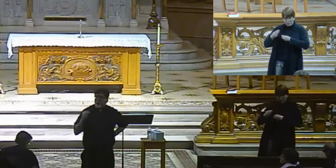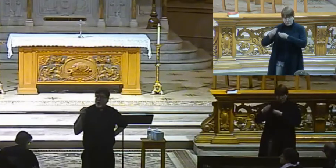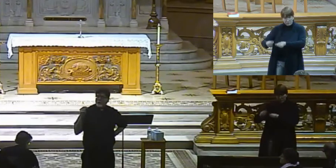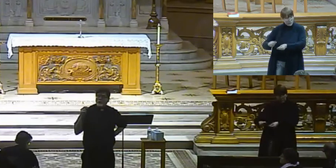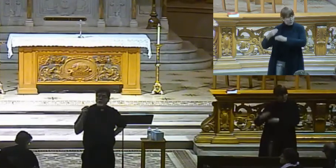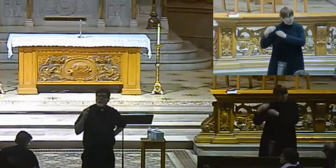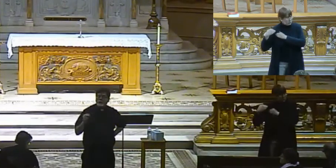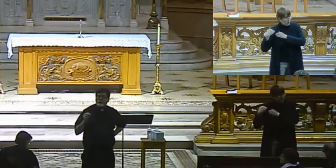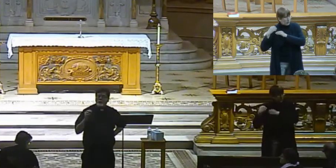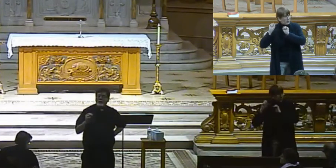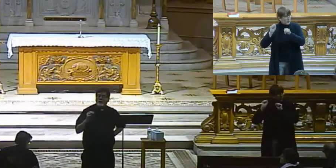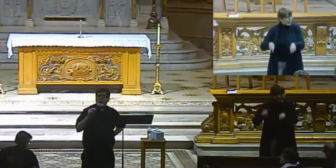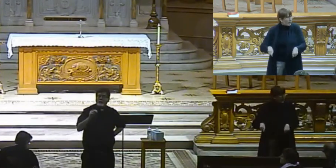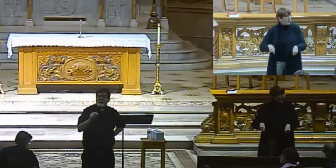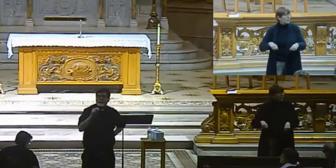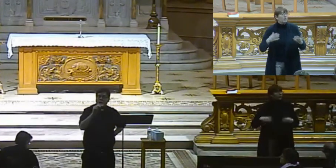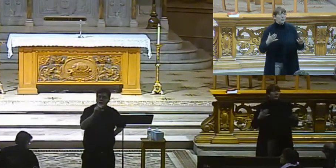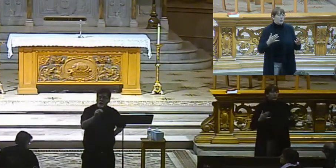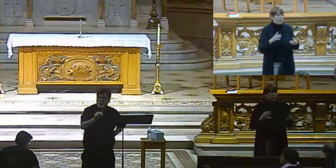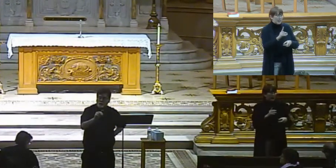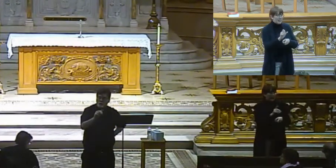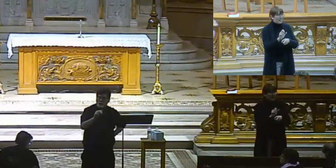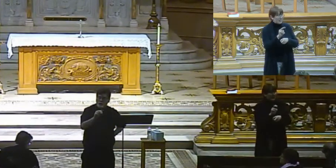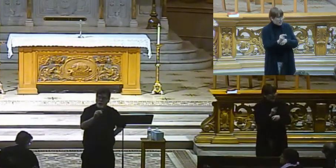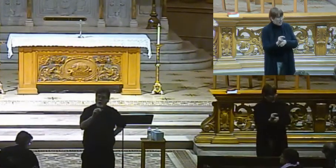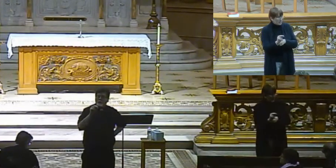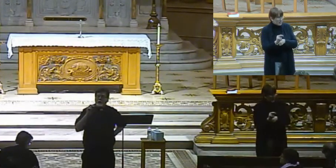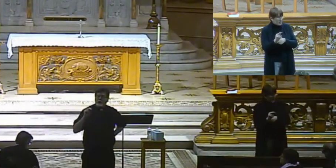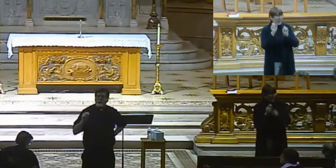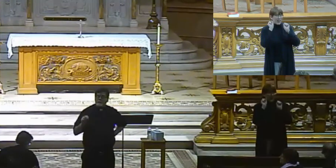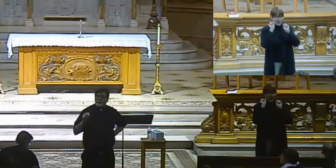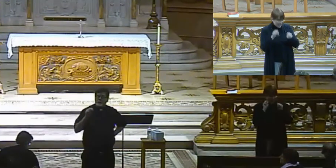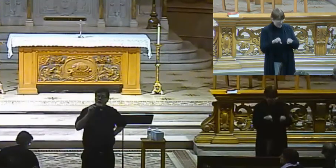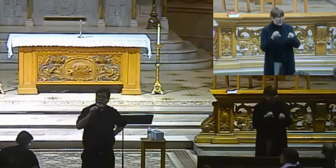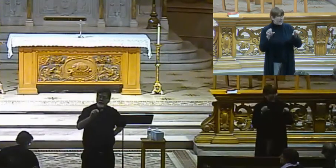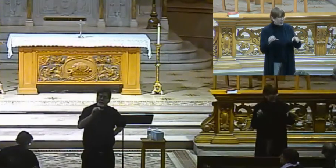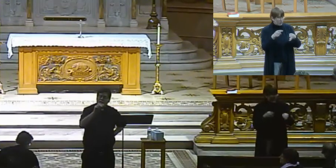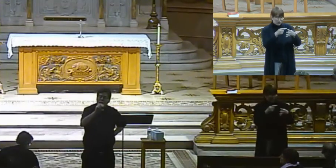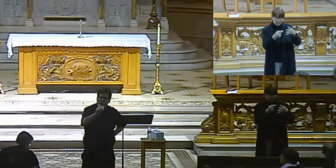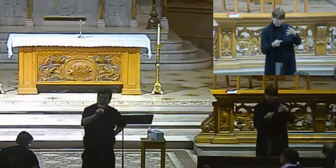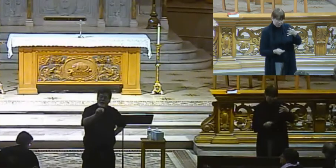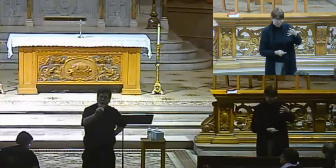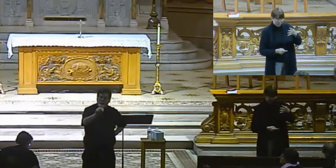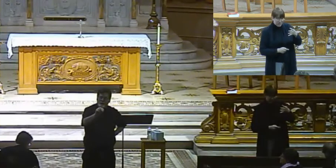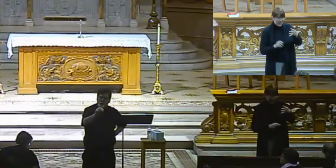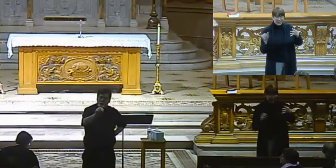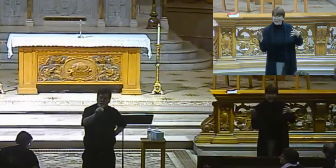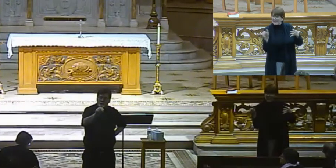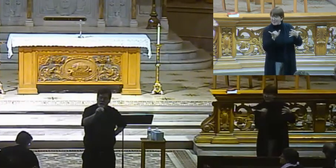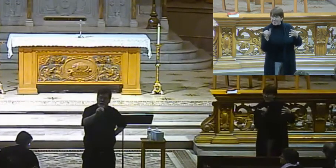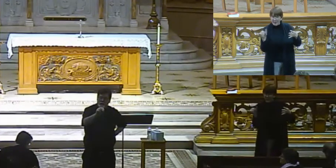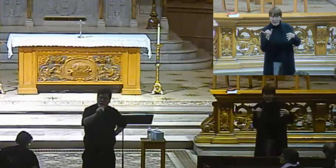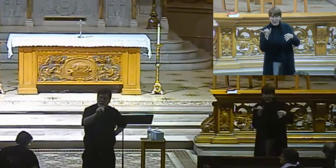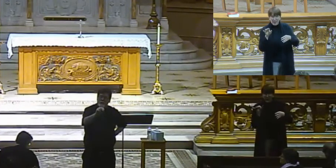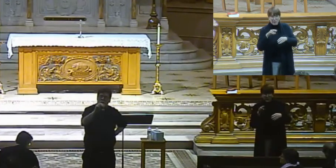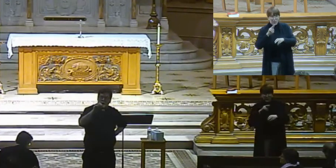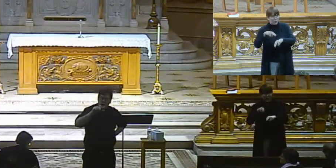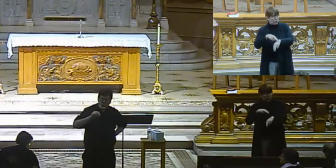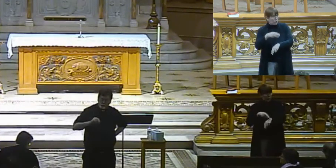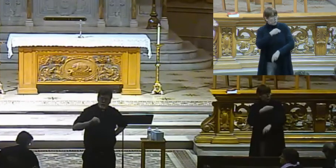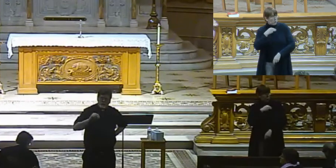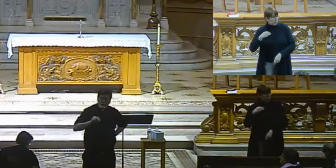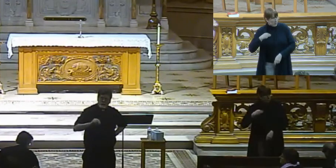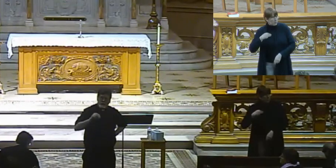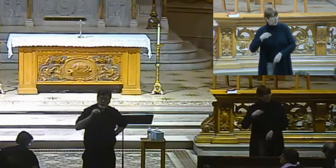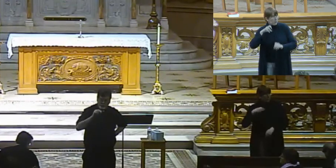so, there is nothing that a deacon can do that a layperson can't be delegated to do, all right? But there